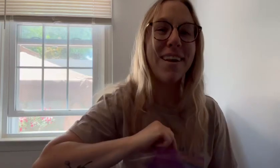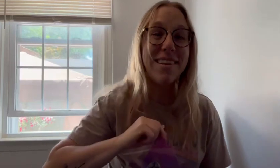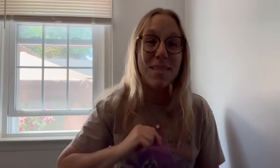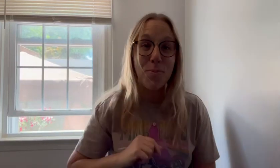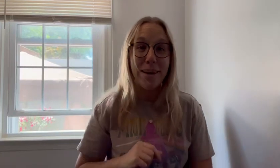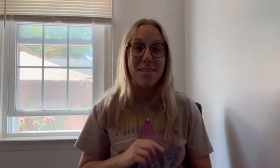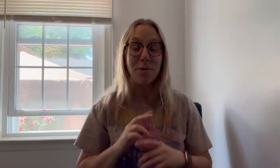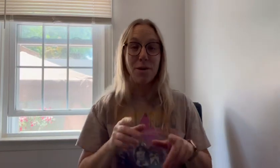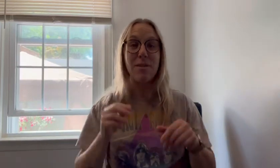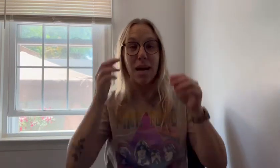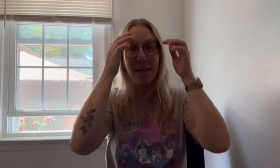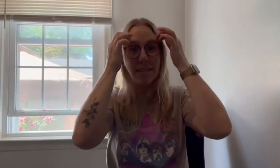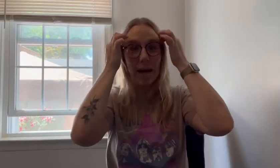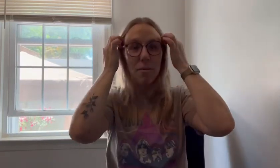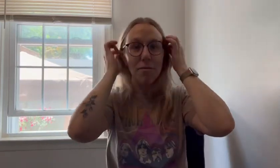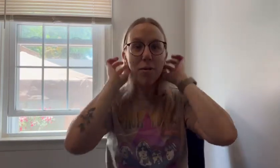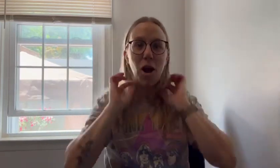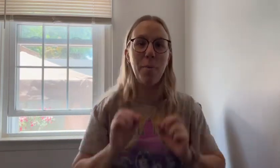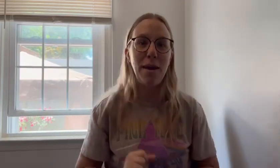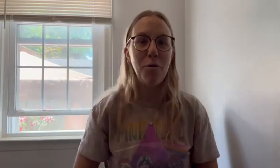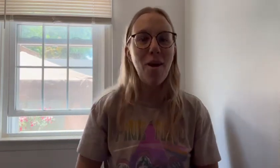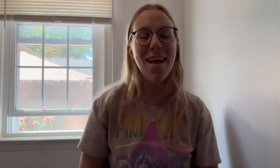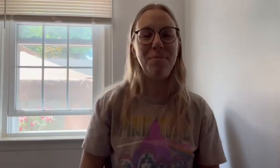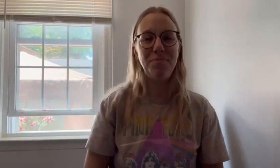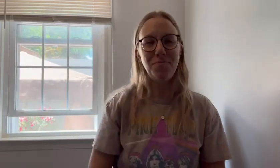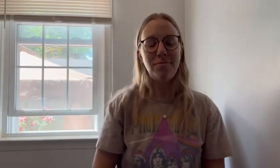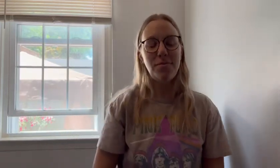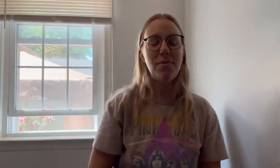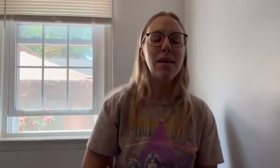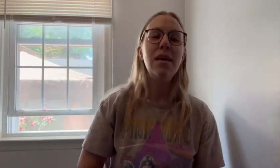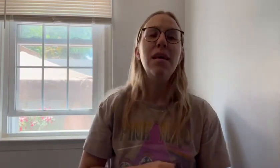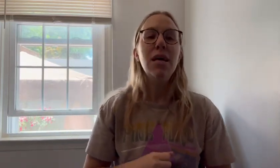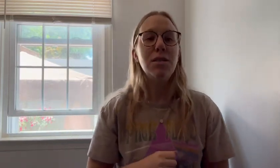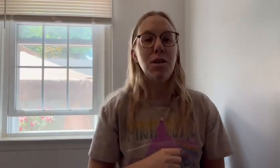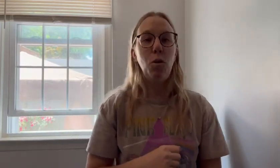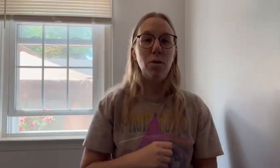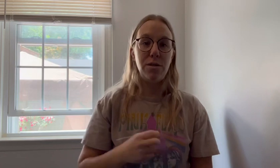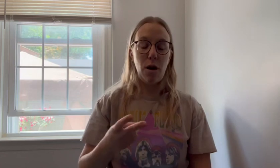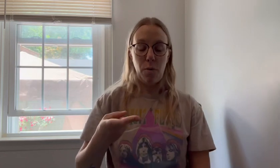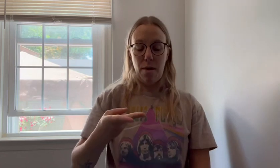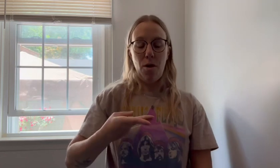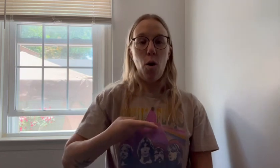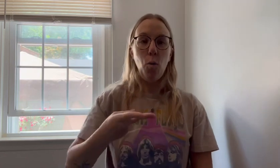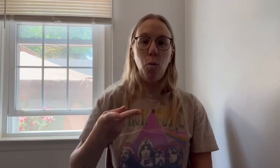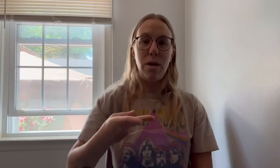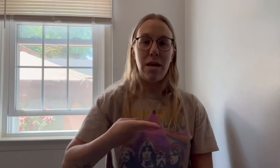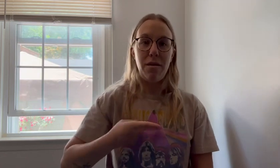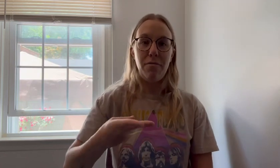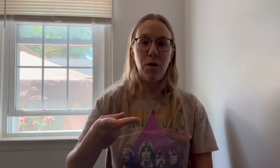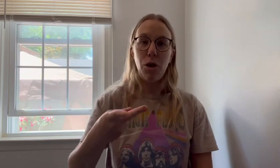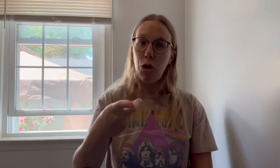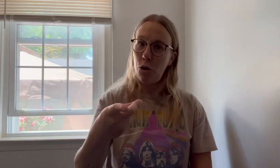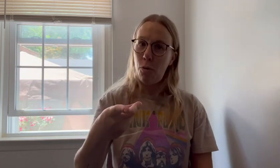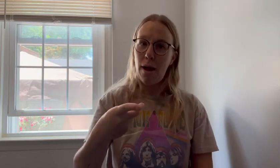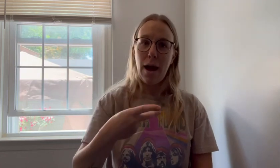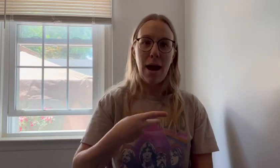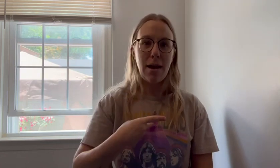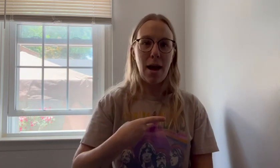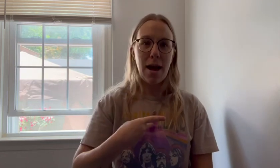Let's break some of those signs down for Long May You Run. So we start with we've, you and I,